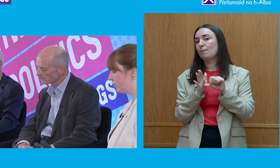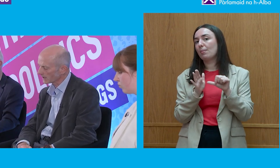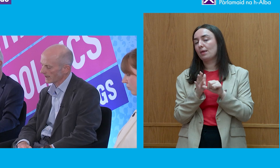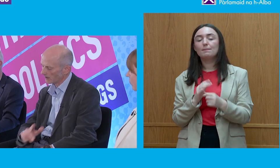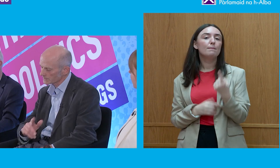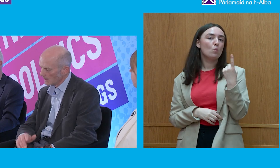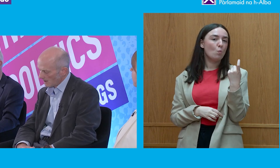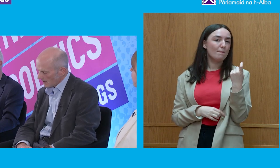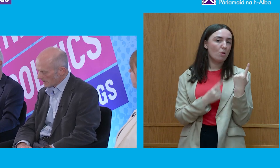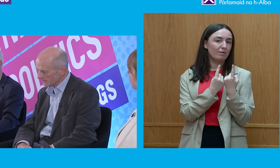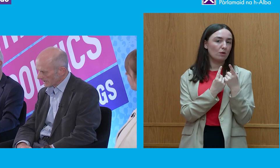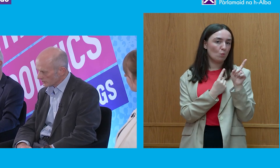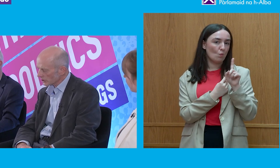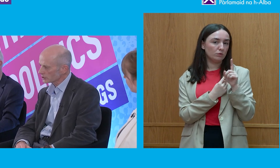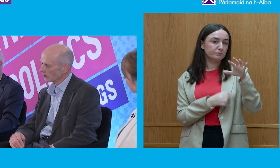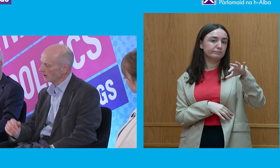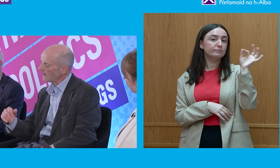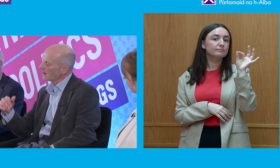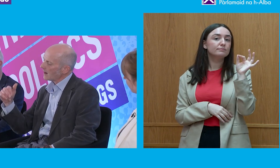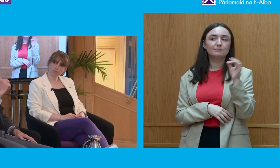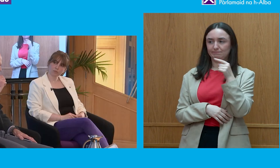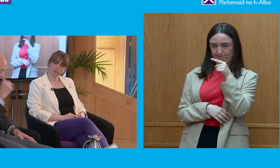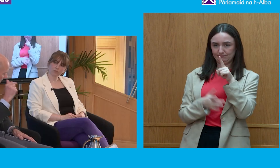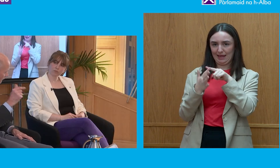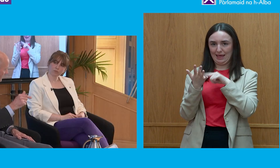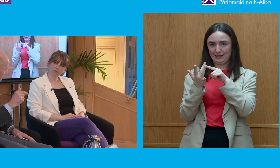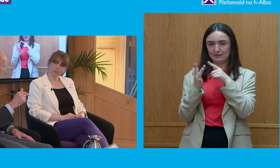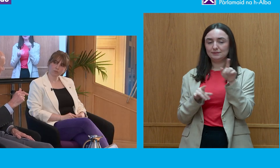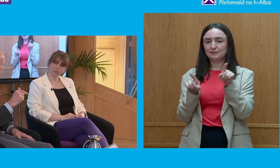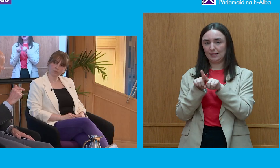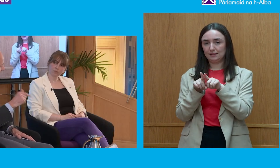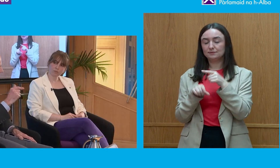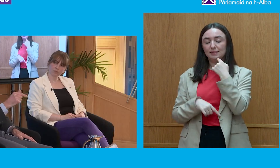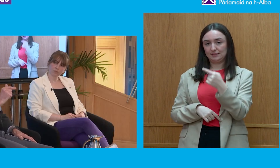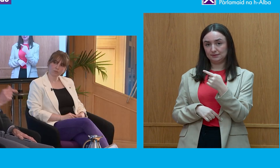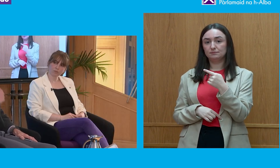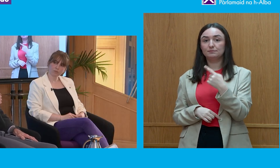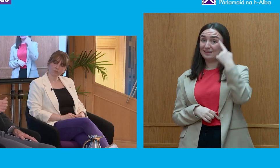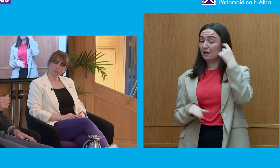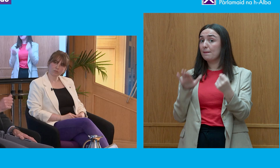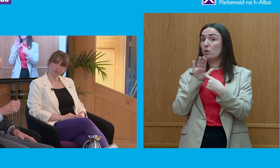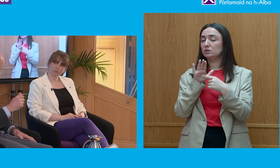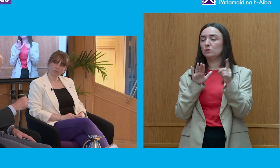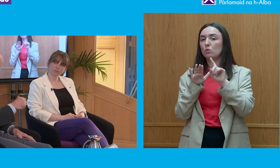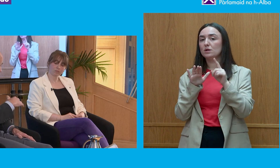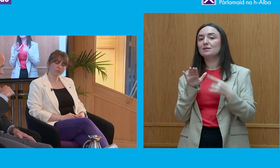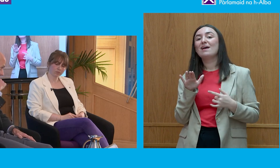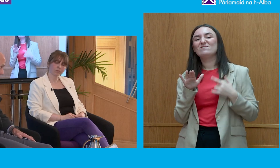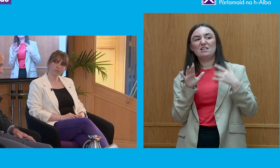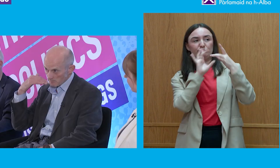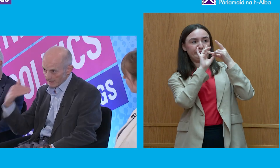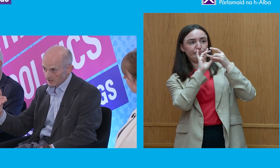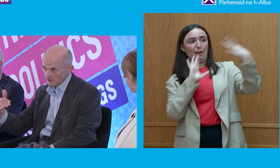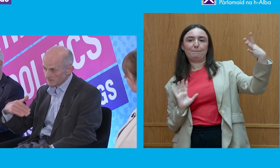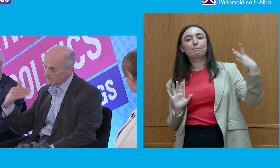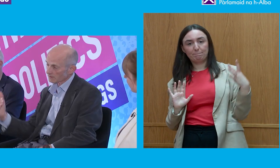thing just to pick out which Elliot again touched on and I think this is really, really important and that is a sense of disenfranchisement across